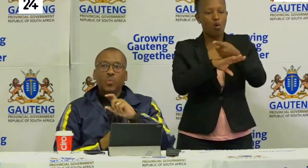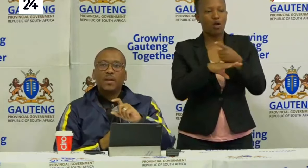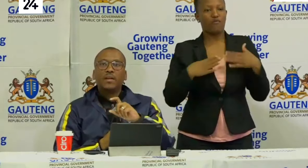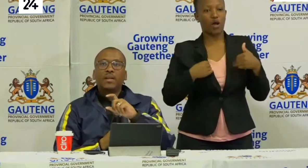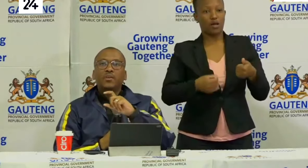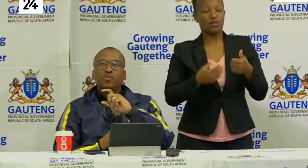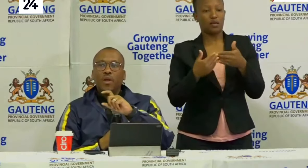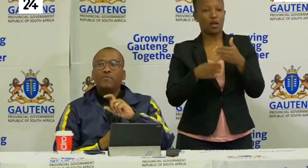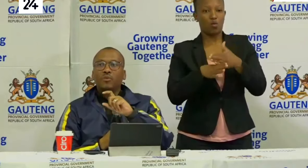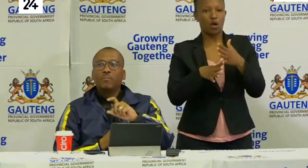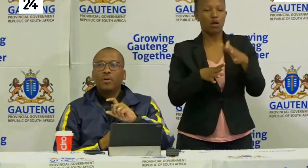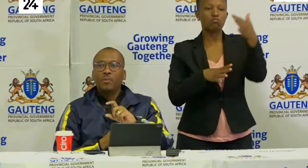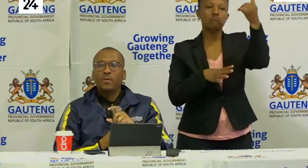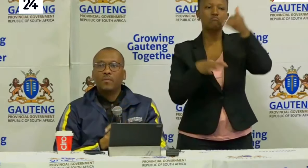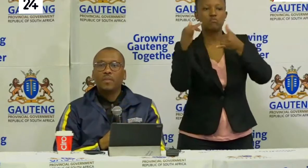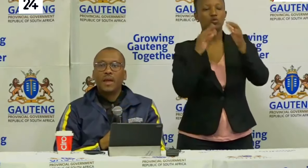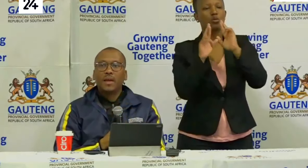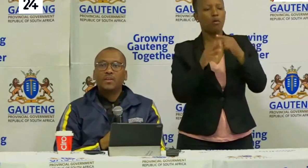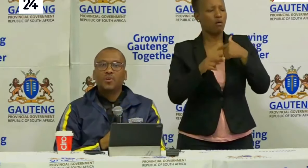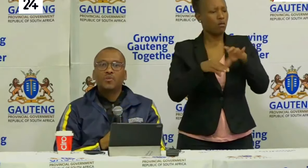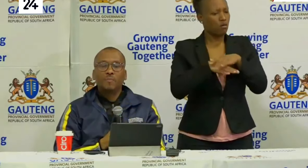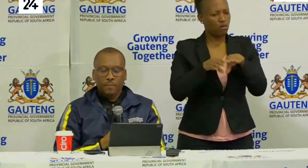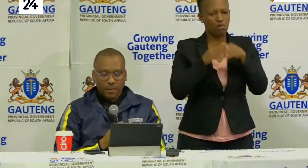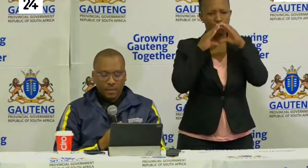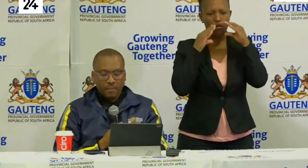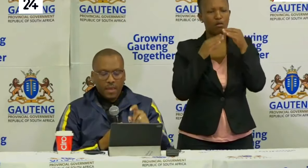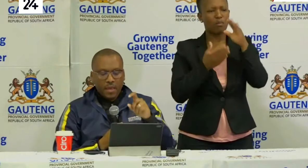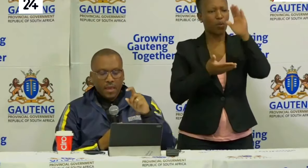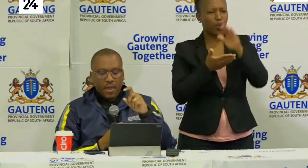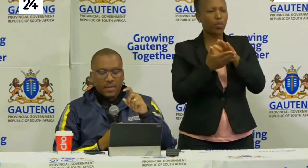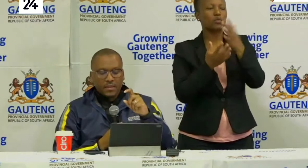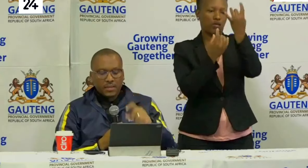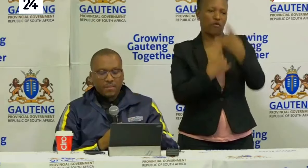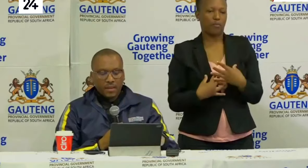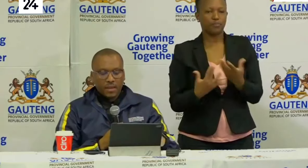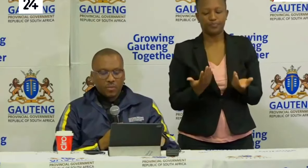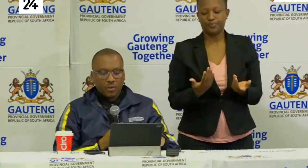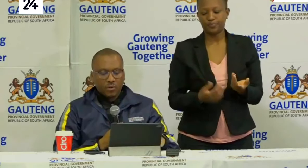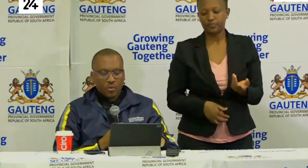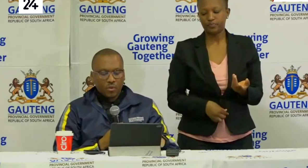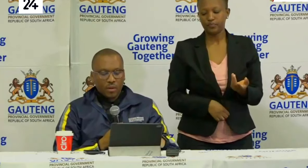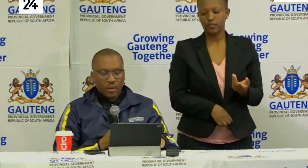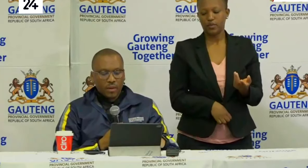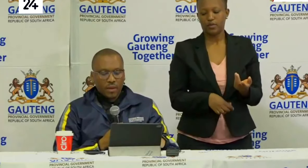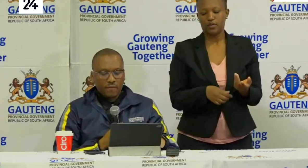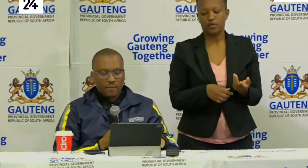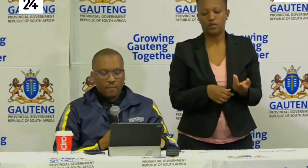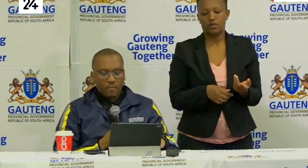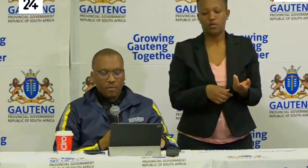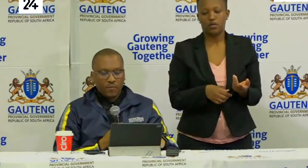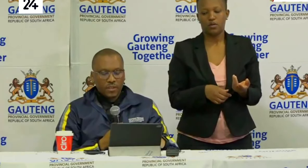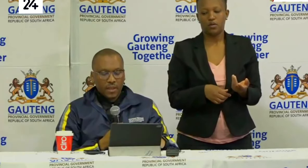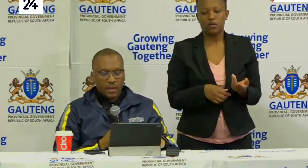use when to have to report when they are running out of PPE. And it's something that we also have